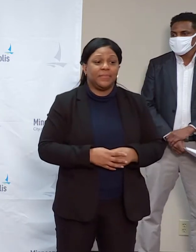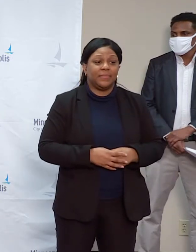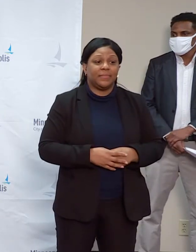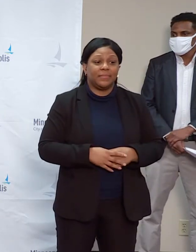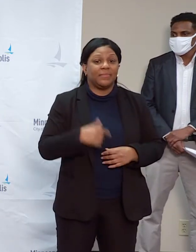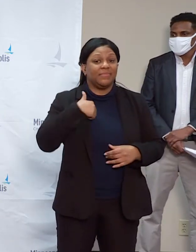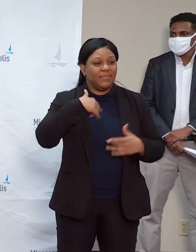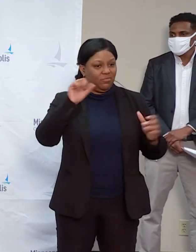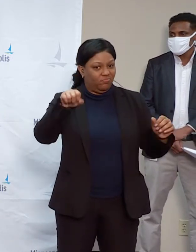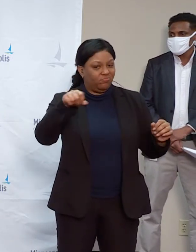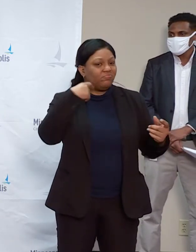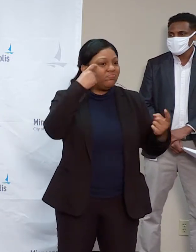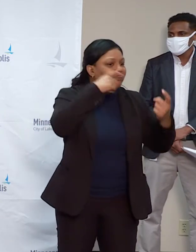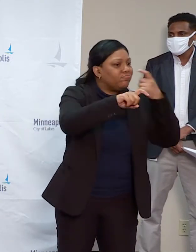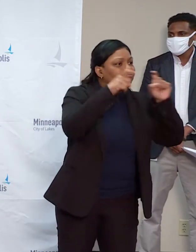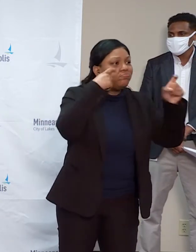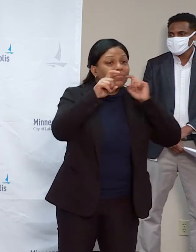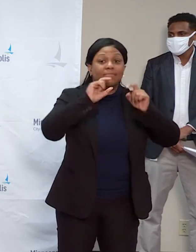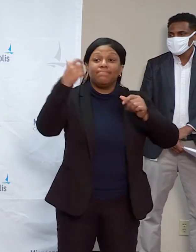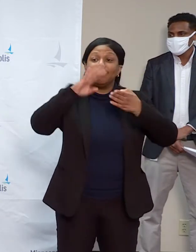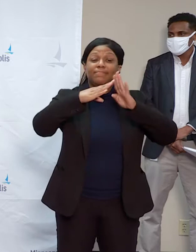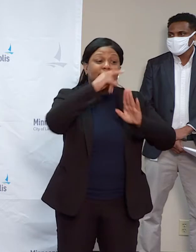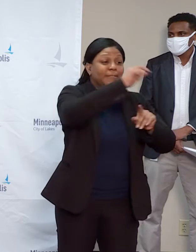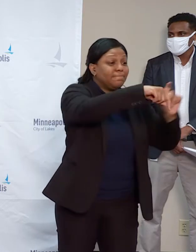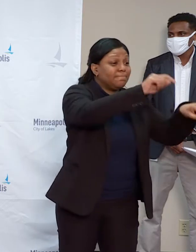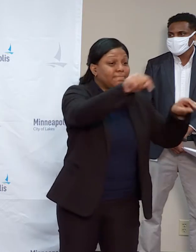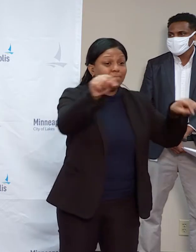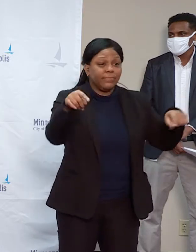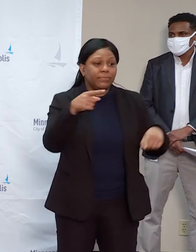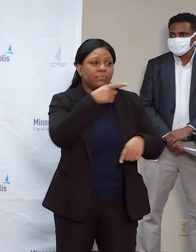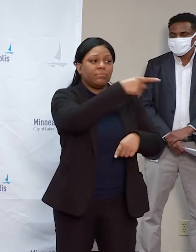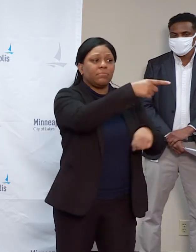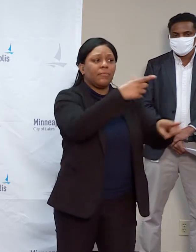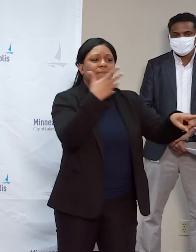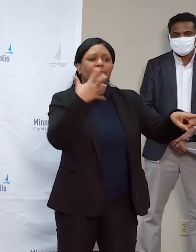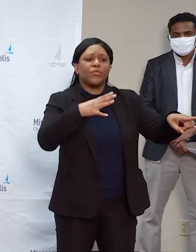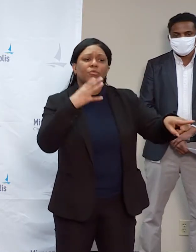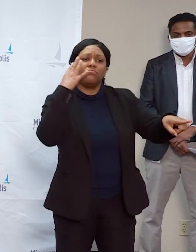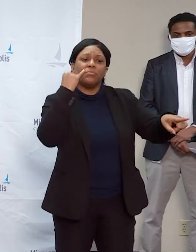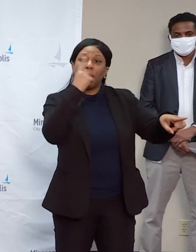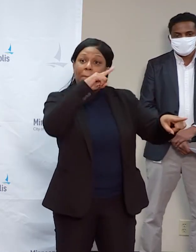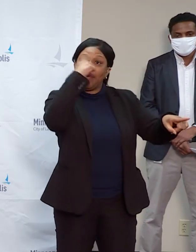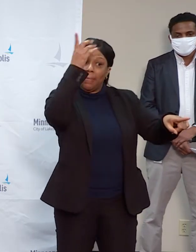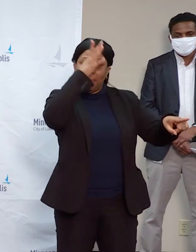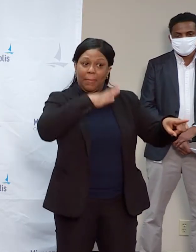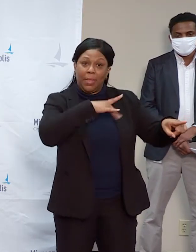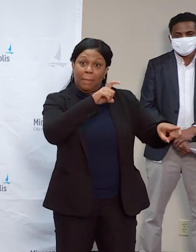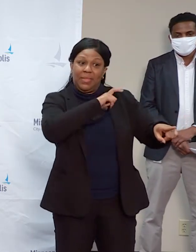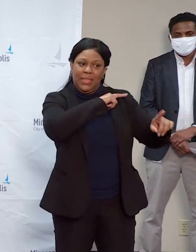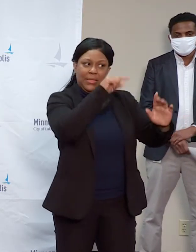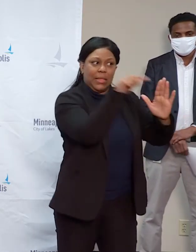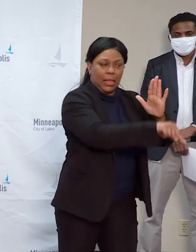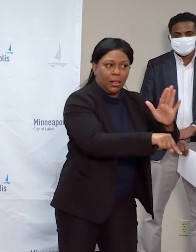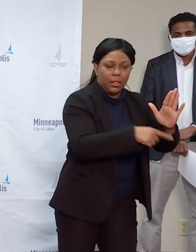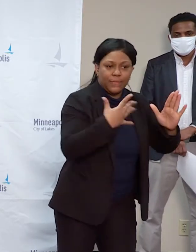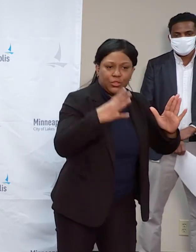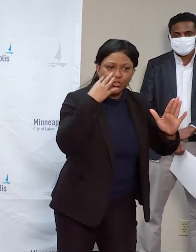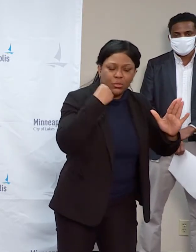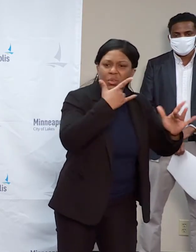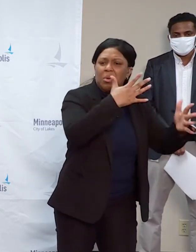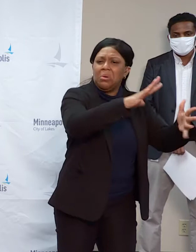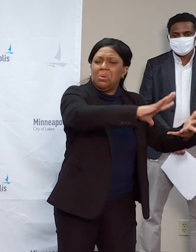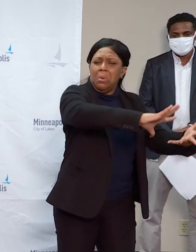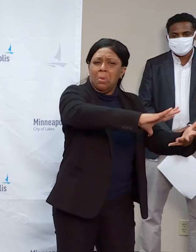lead into trials involving black men that have been killed by the police officers, there's great frustration, there's anxiety